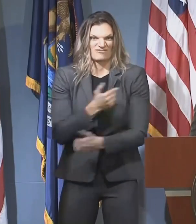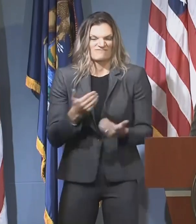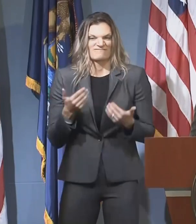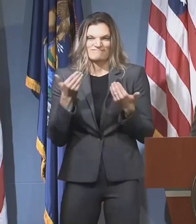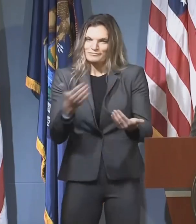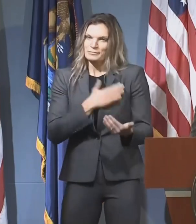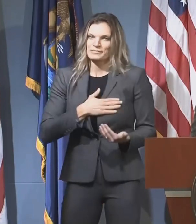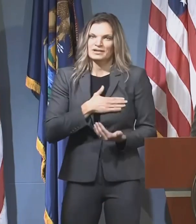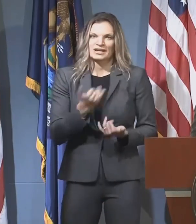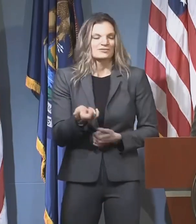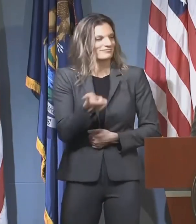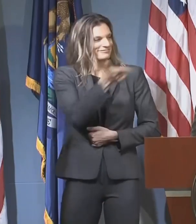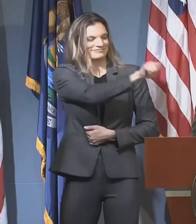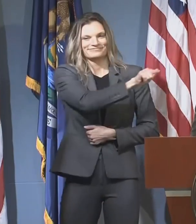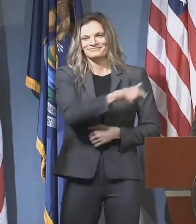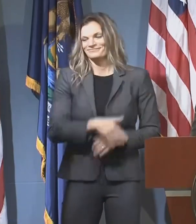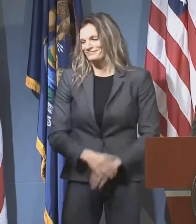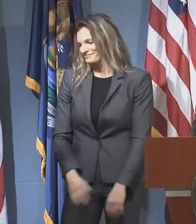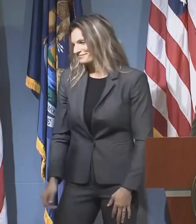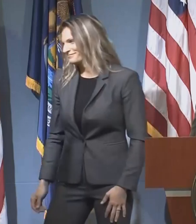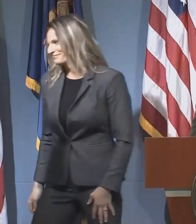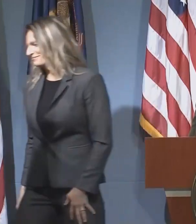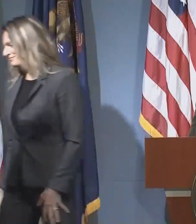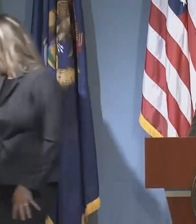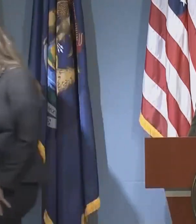that, I'll turn it over to Director Jeff Donofrio.